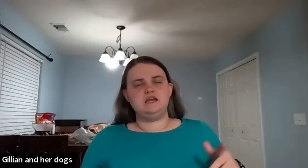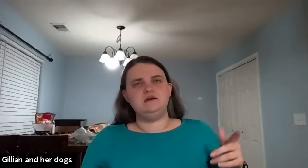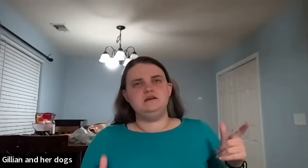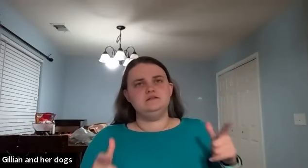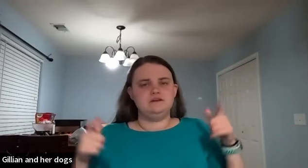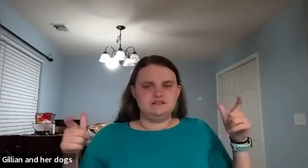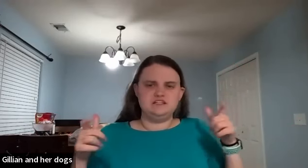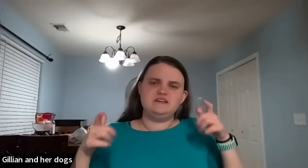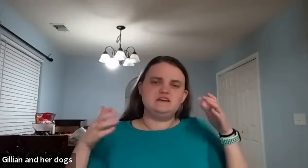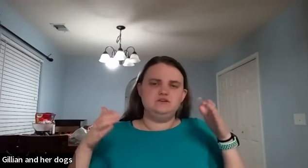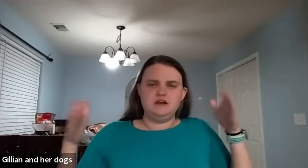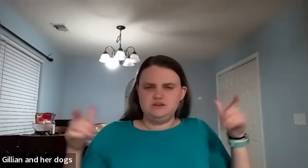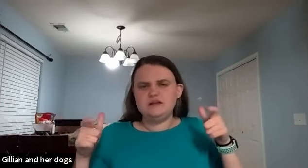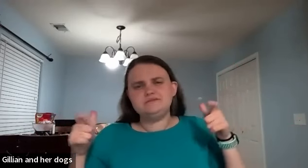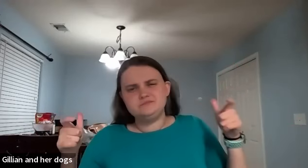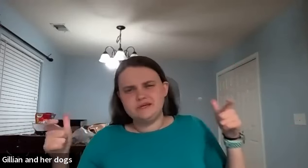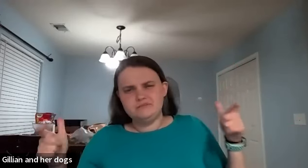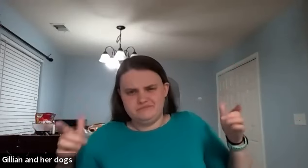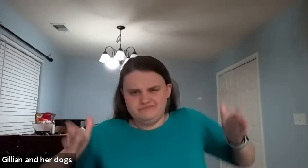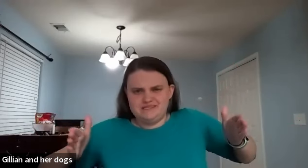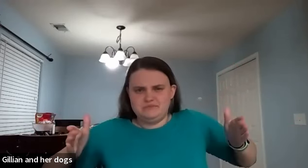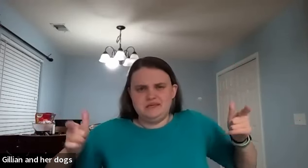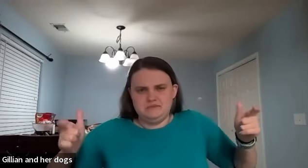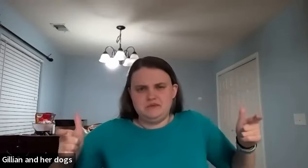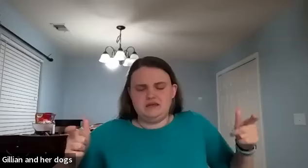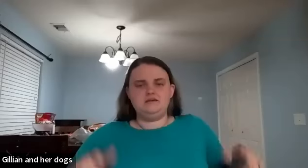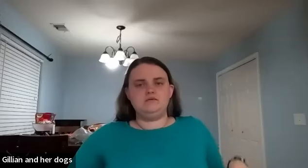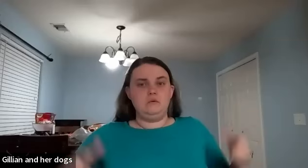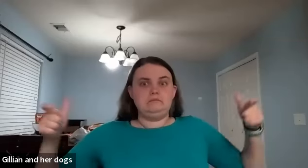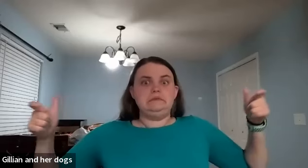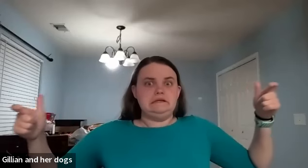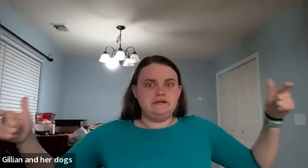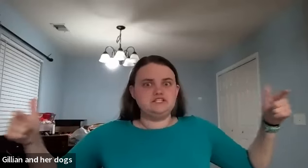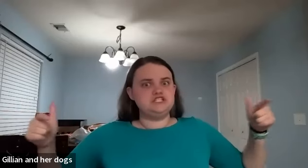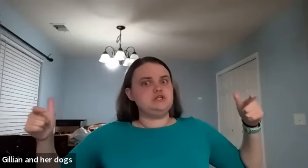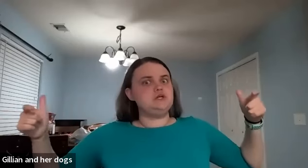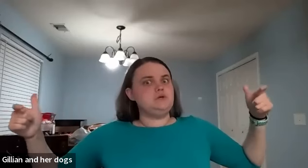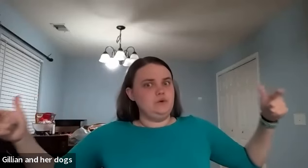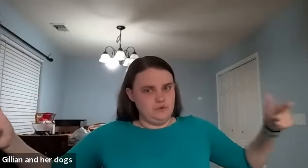because like that's how you kind of you're like she's built this big big big like she's huge